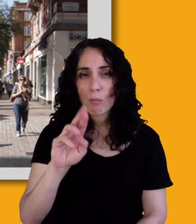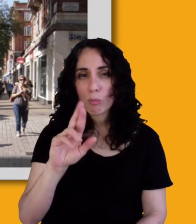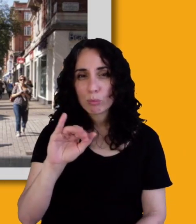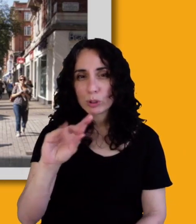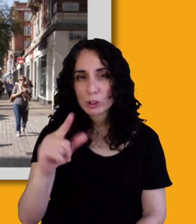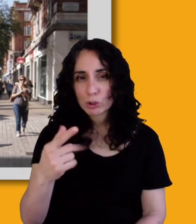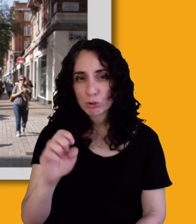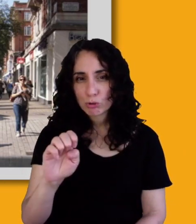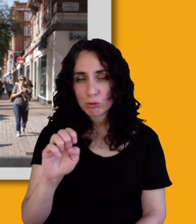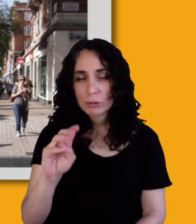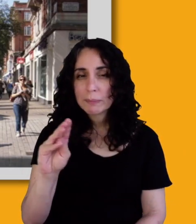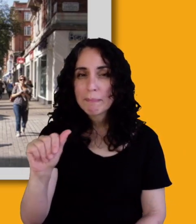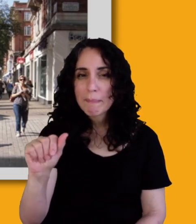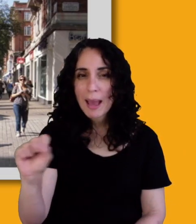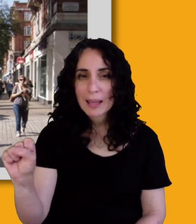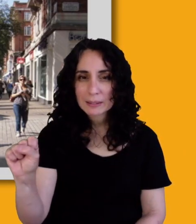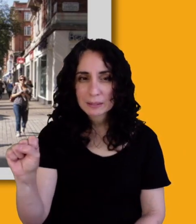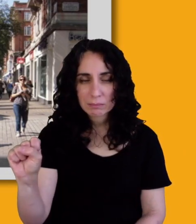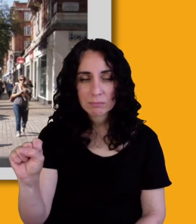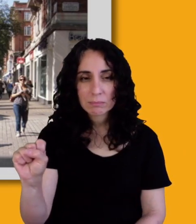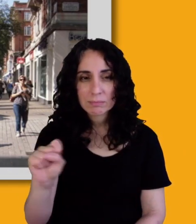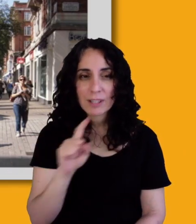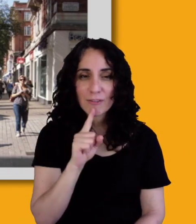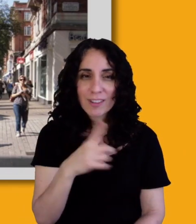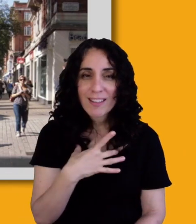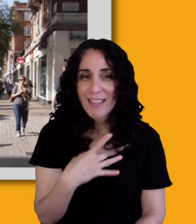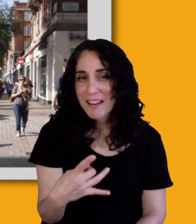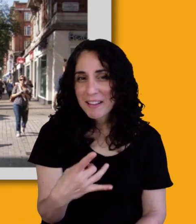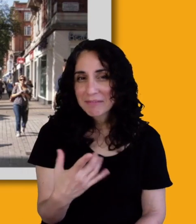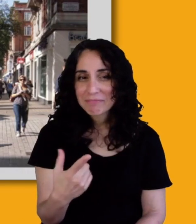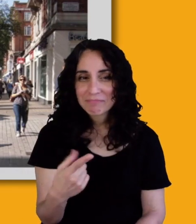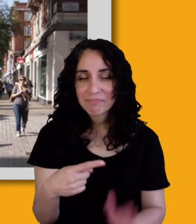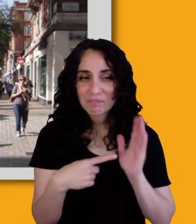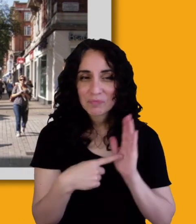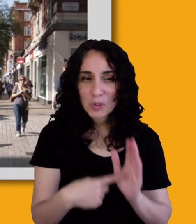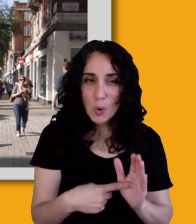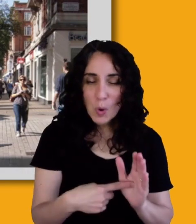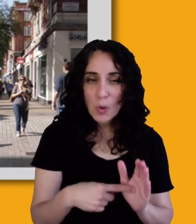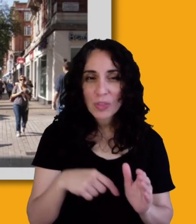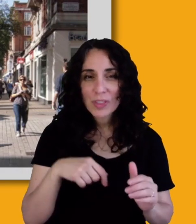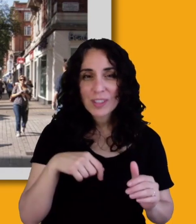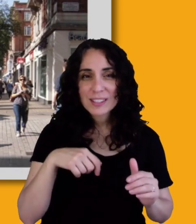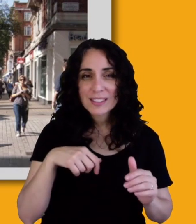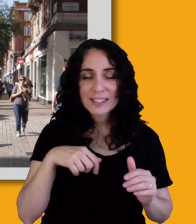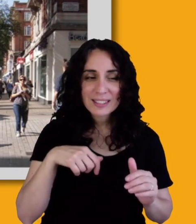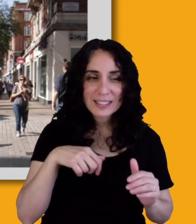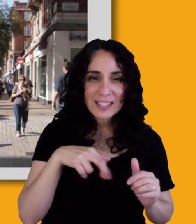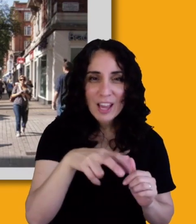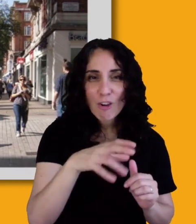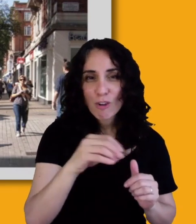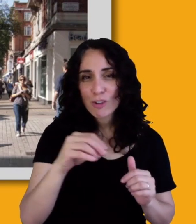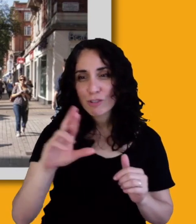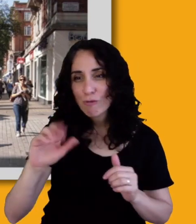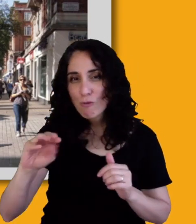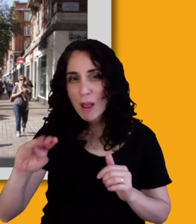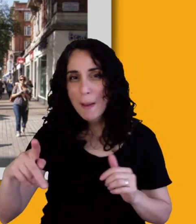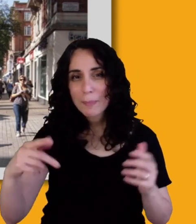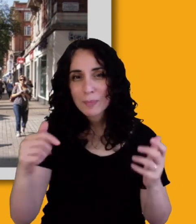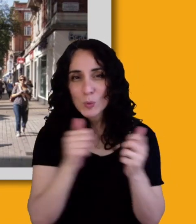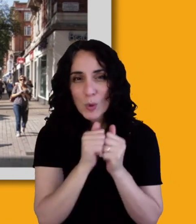And it's just a, you know, I really like it cause it, it integrates the stairs and the ramp. And in a way that means you can go part of the way on the stair and